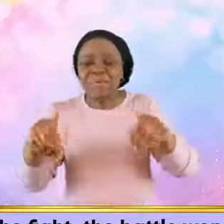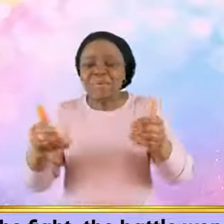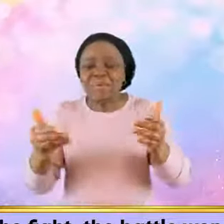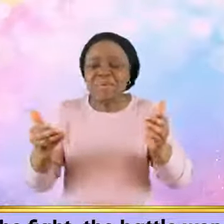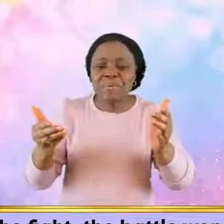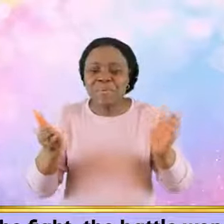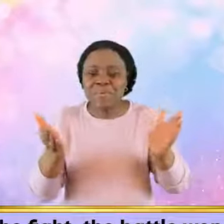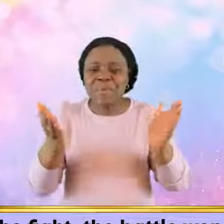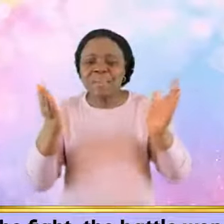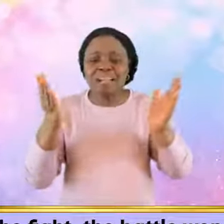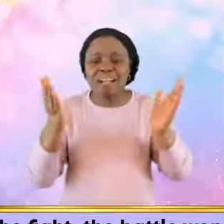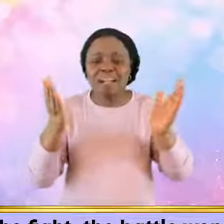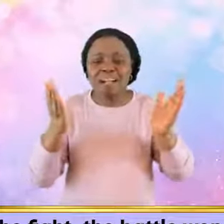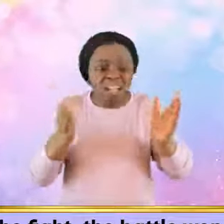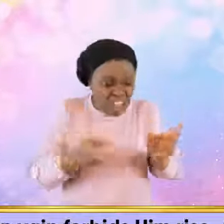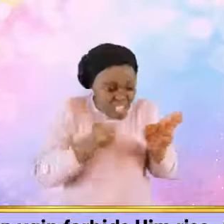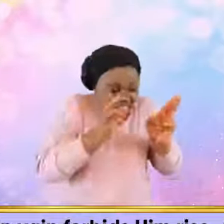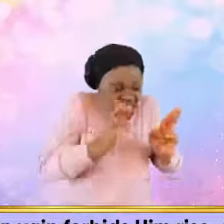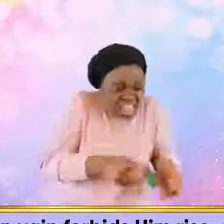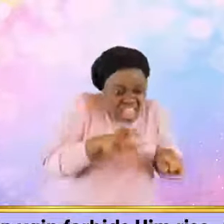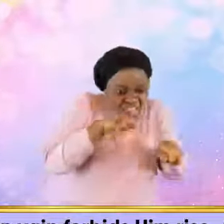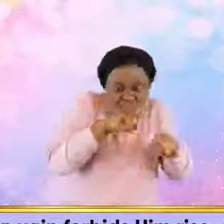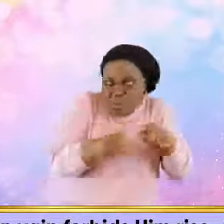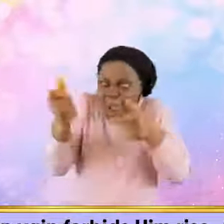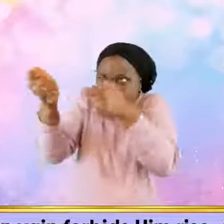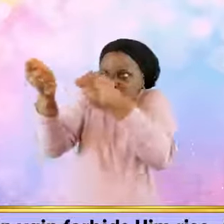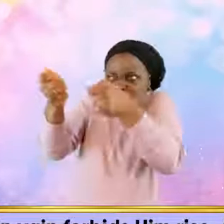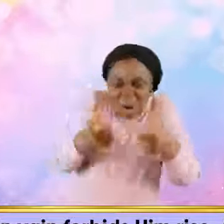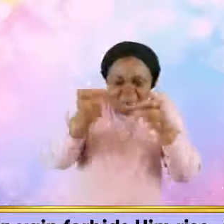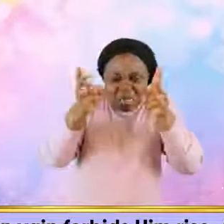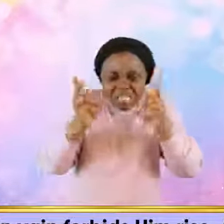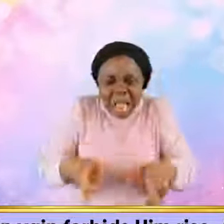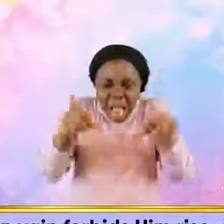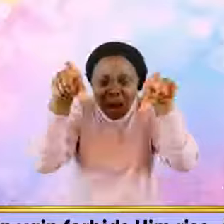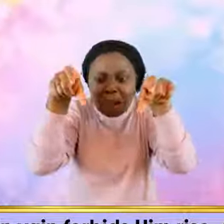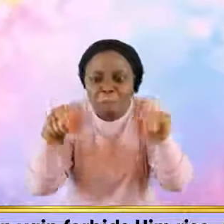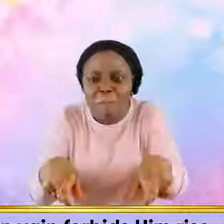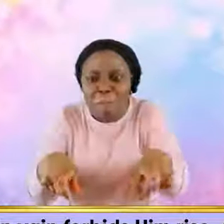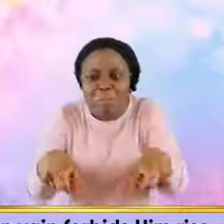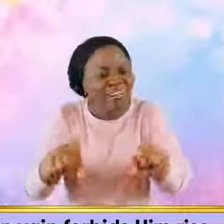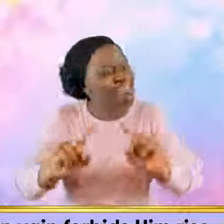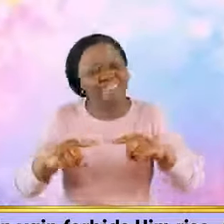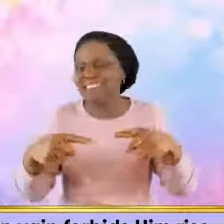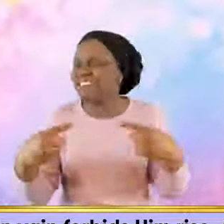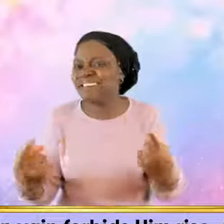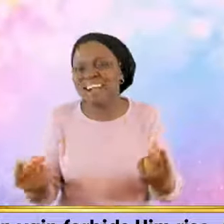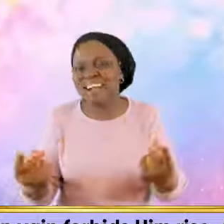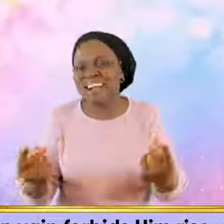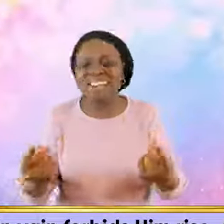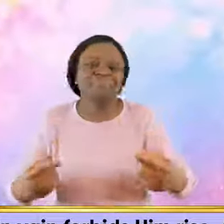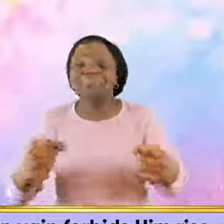Death in vain forbids Him rise,